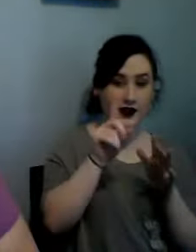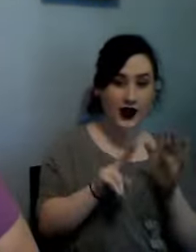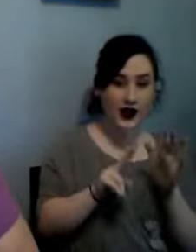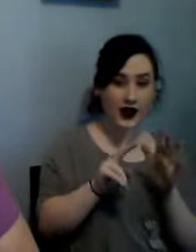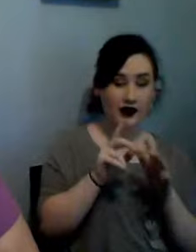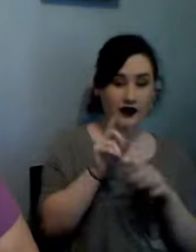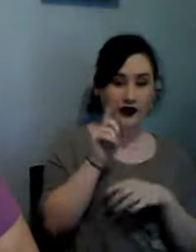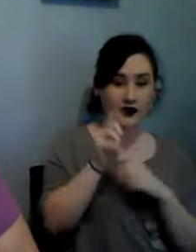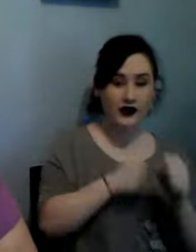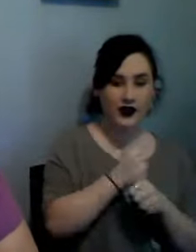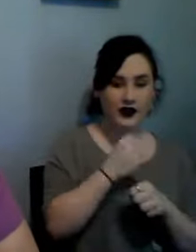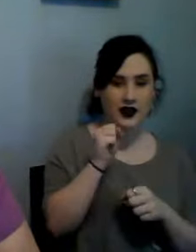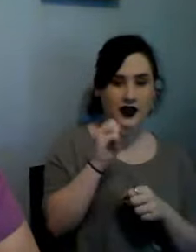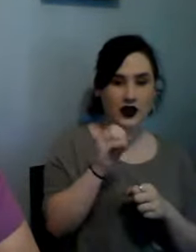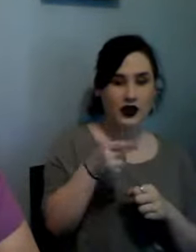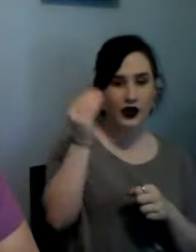half